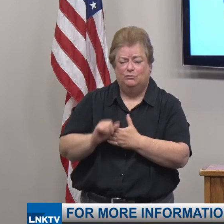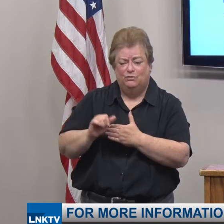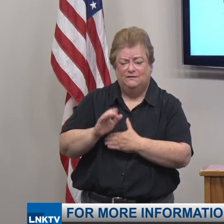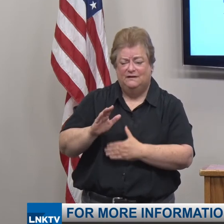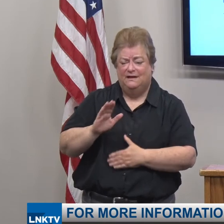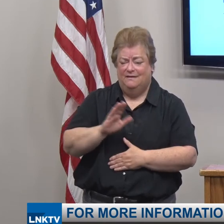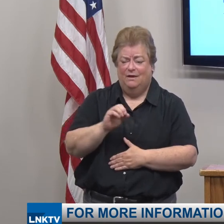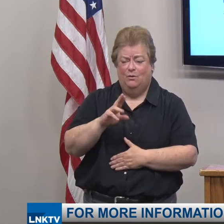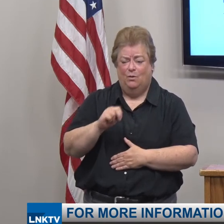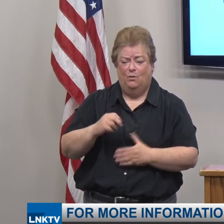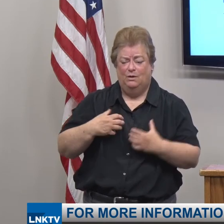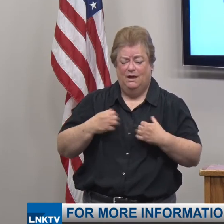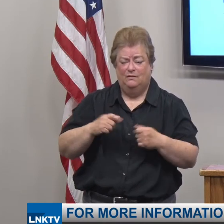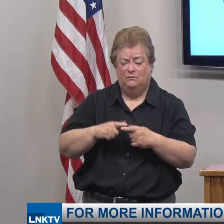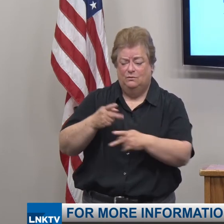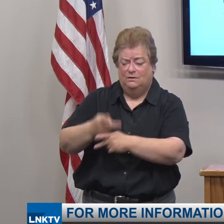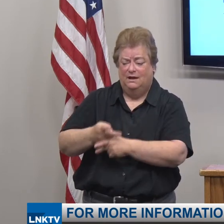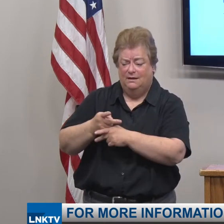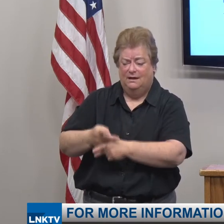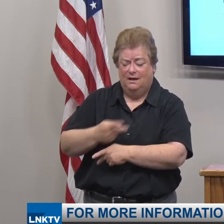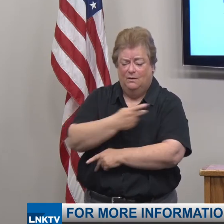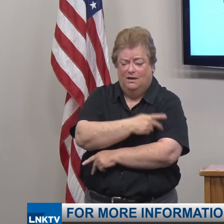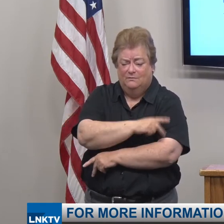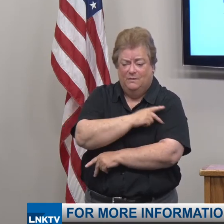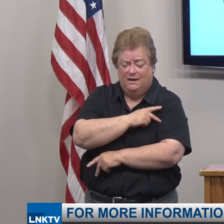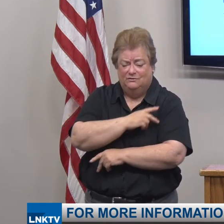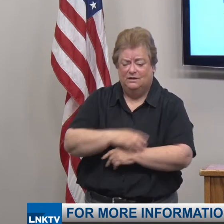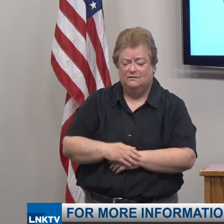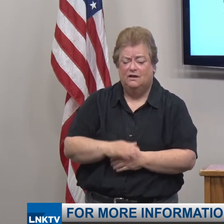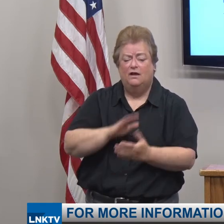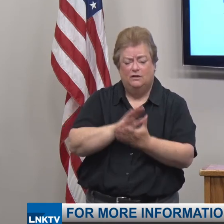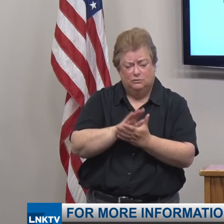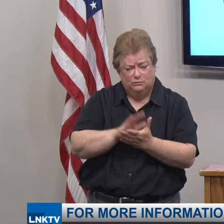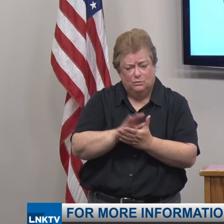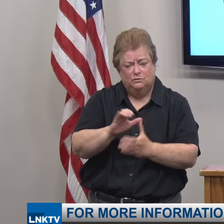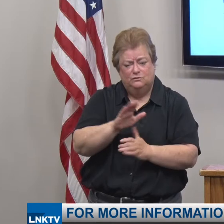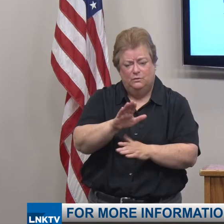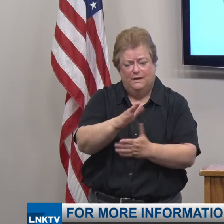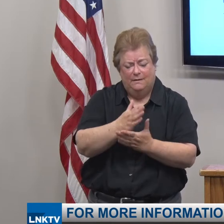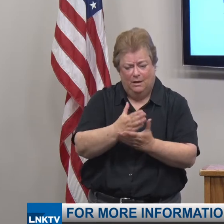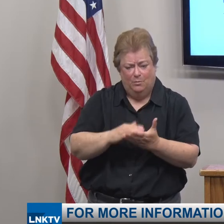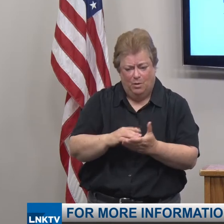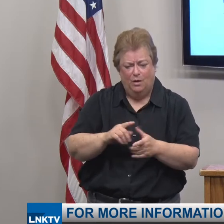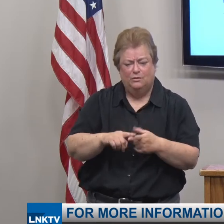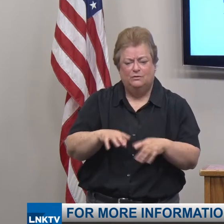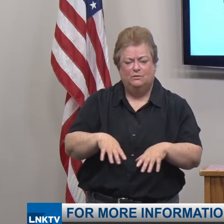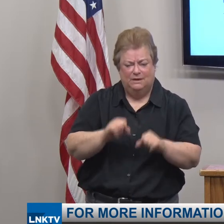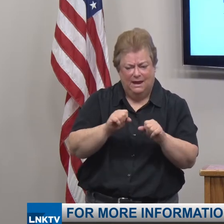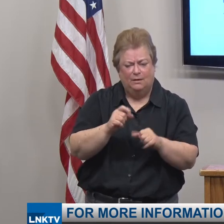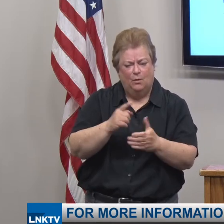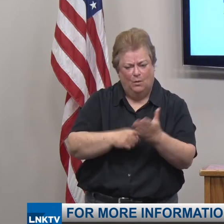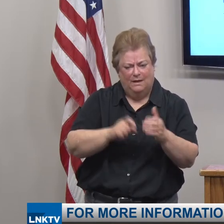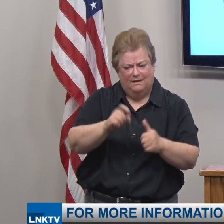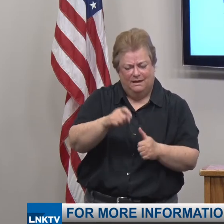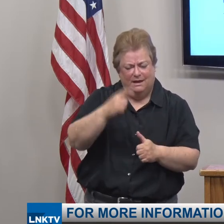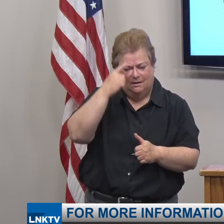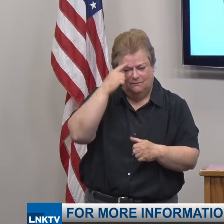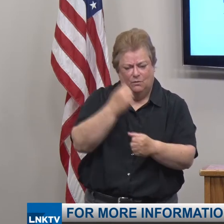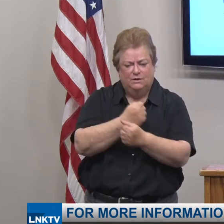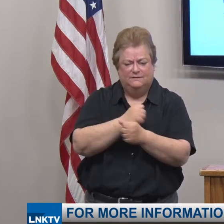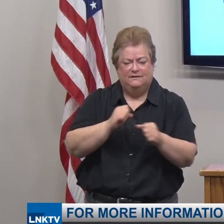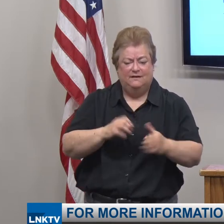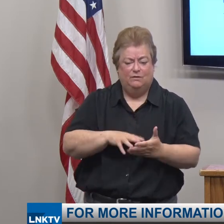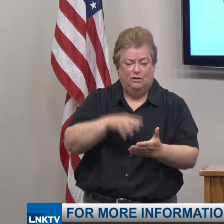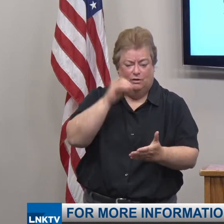to care for patients. Schools continue to do their part to take the necessary steps to maintain safe learning